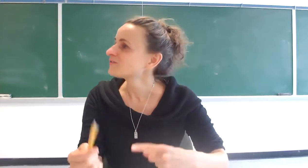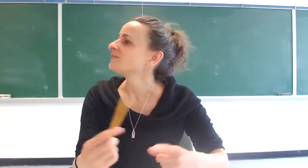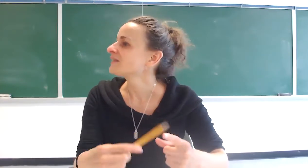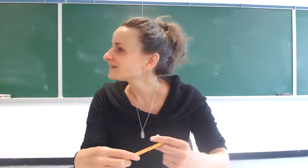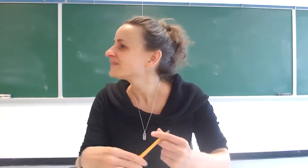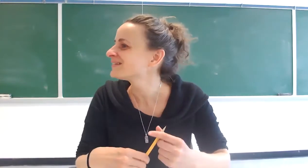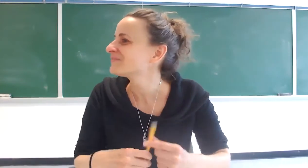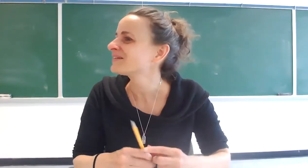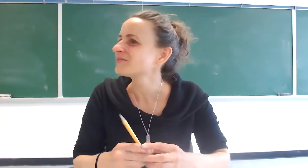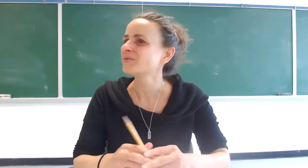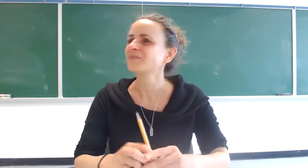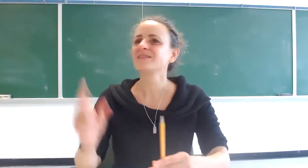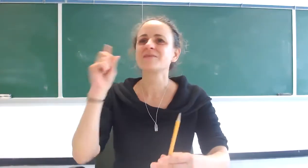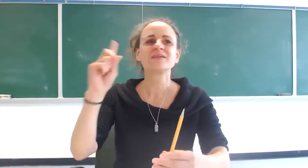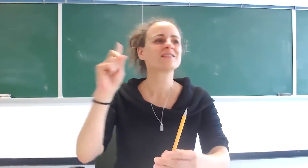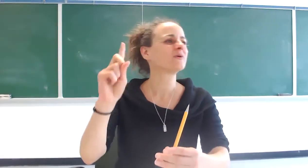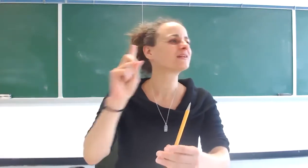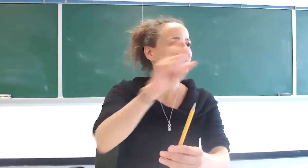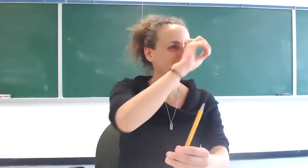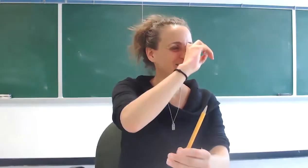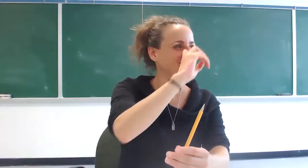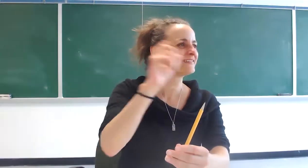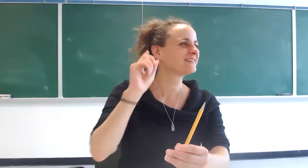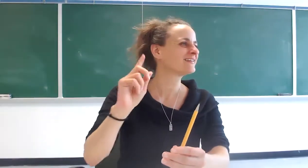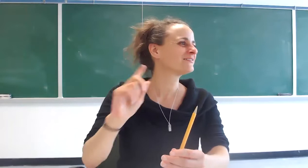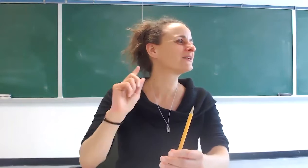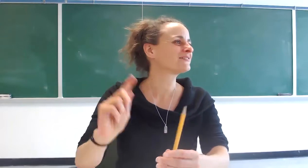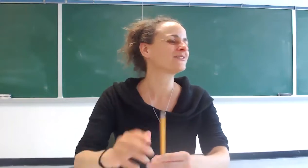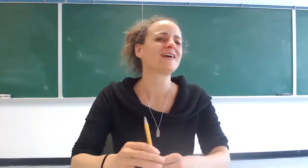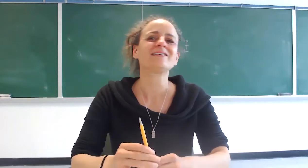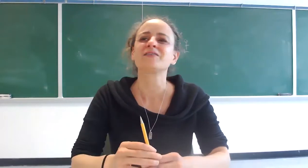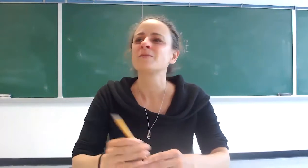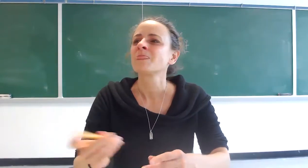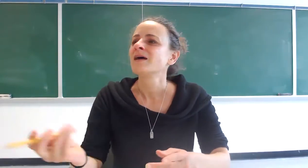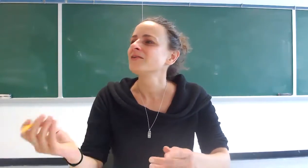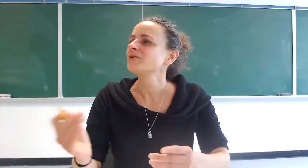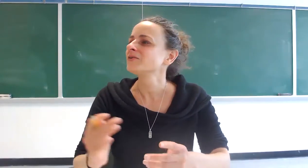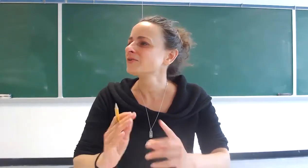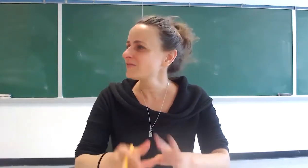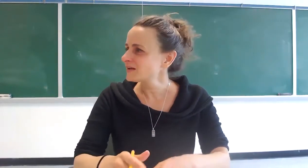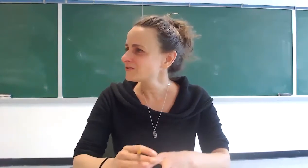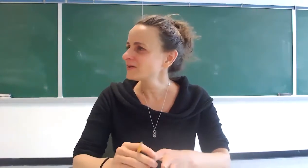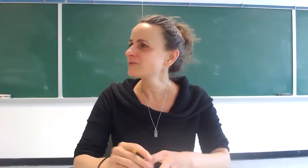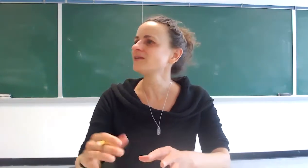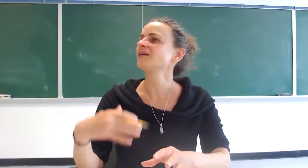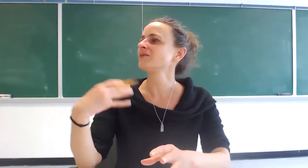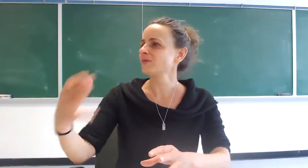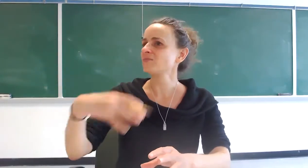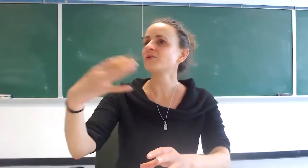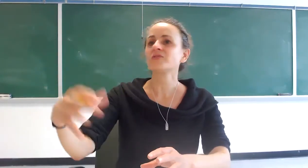online because we're miss i'm missing one class i need one extra class so you'll you'll have the lecture next week and then i'll post on